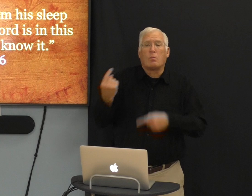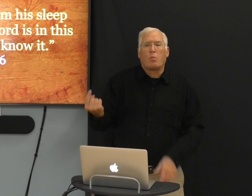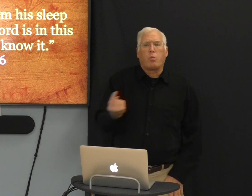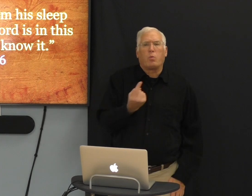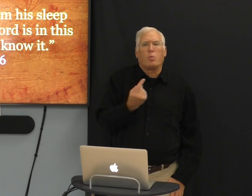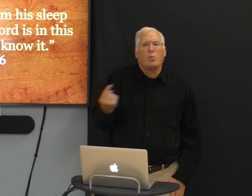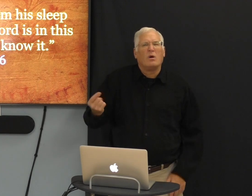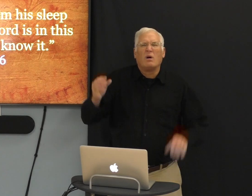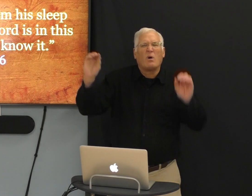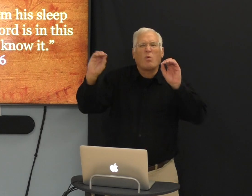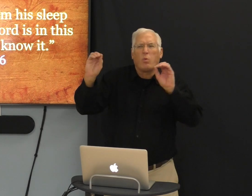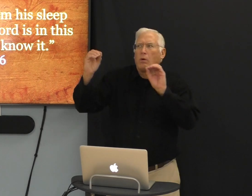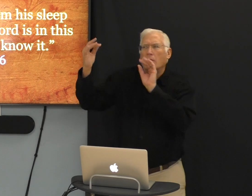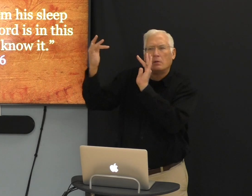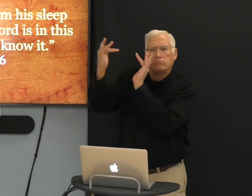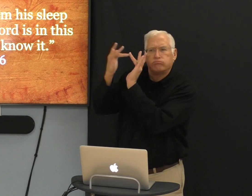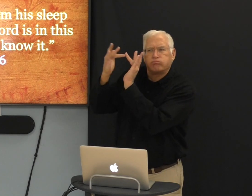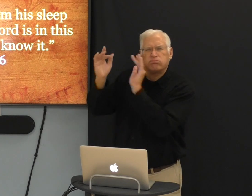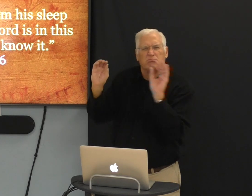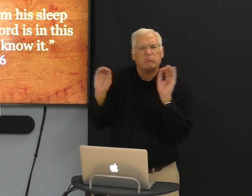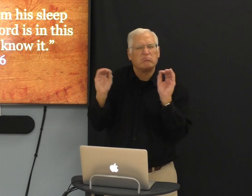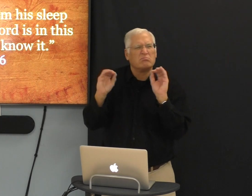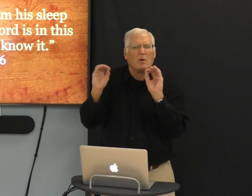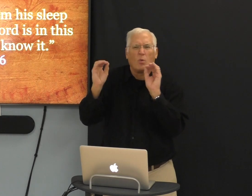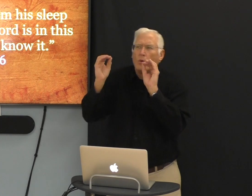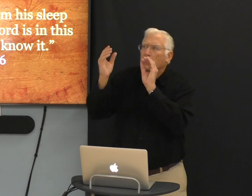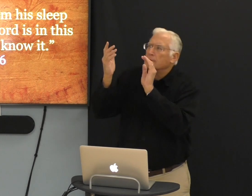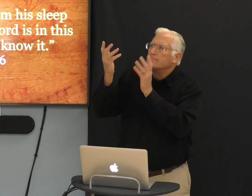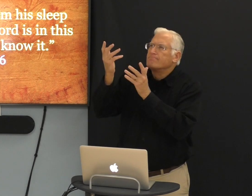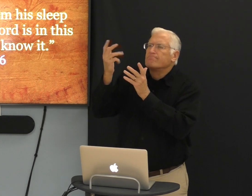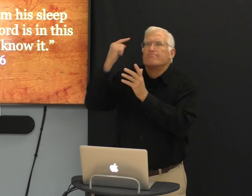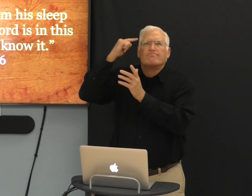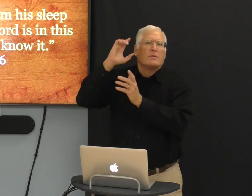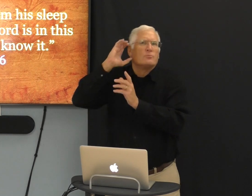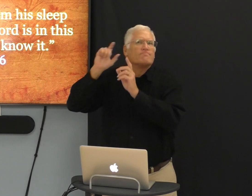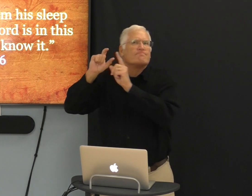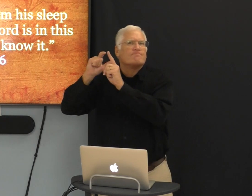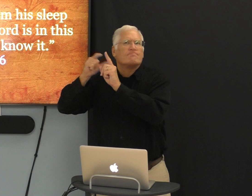you know, he'd been wandering alone. He had had no connection